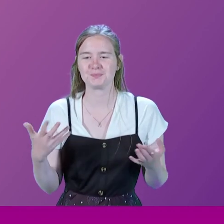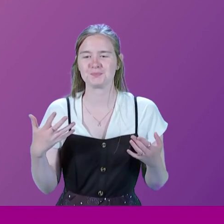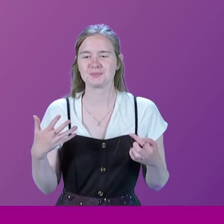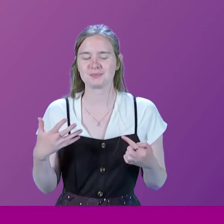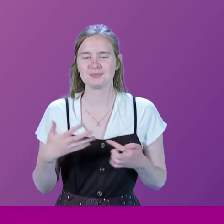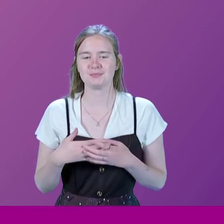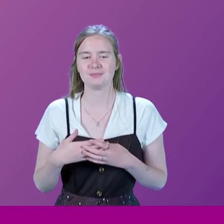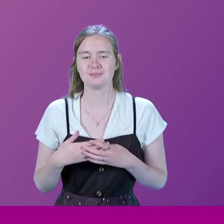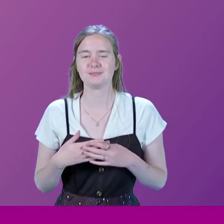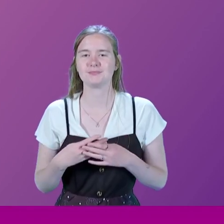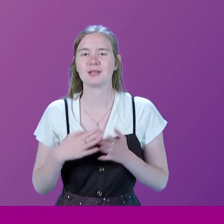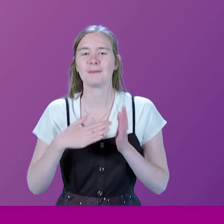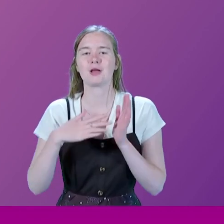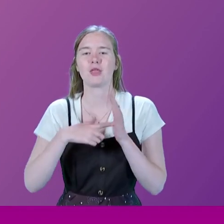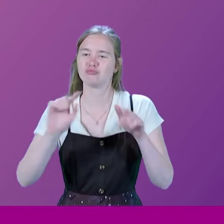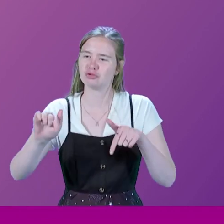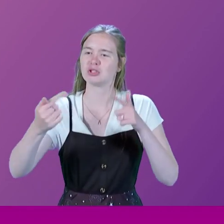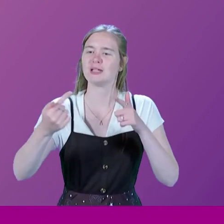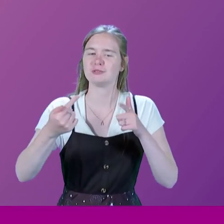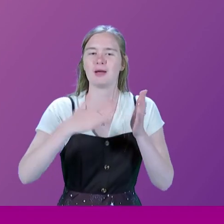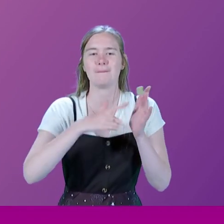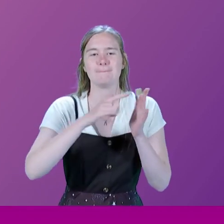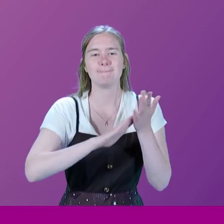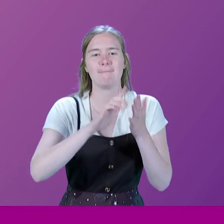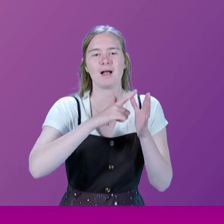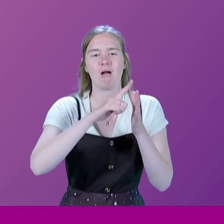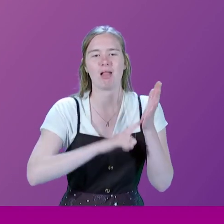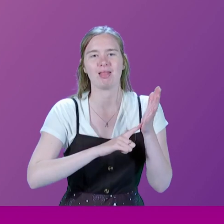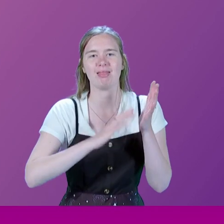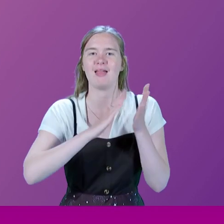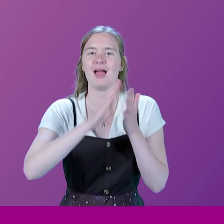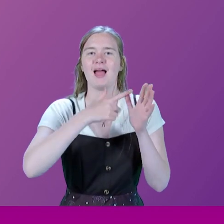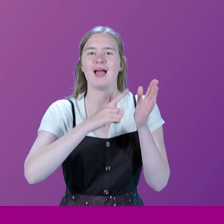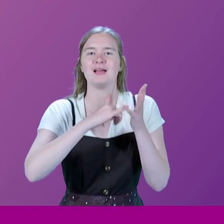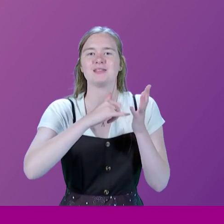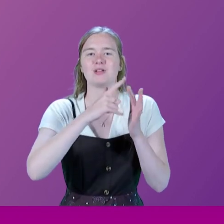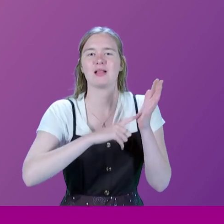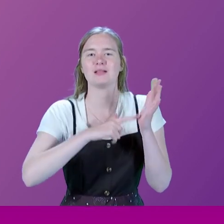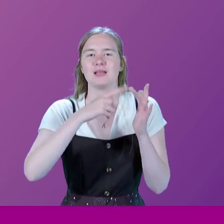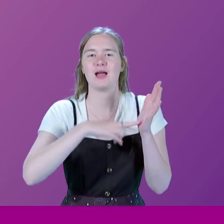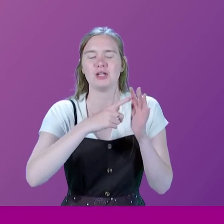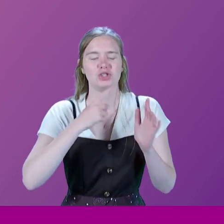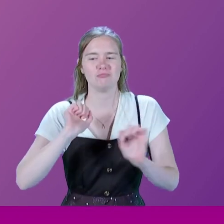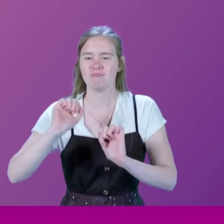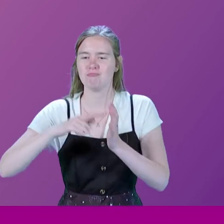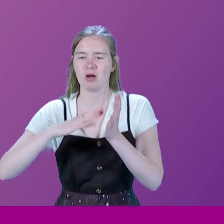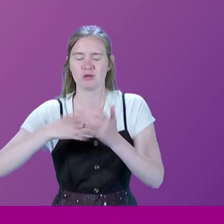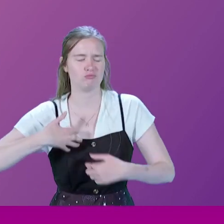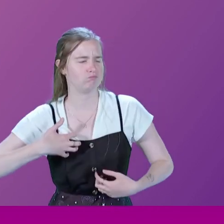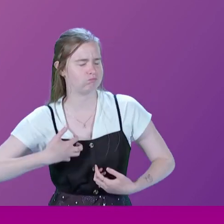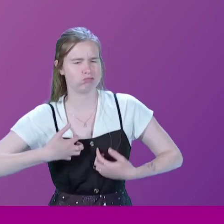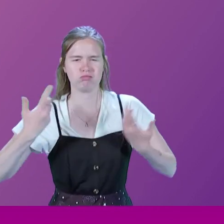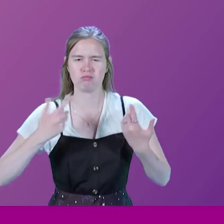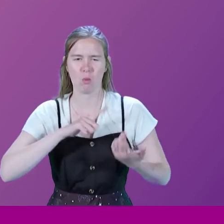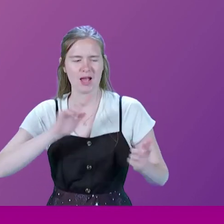She was challenged for the leadership by Michael Heseltine. And she was infuriated about being challenged by